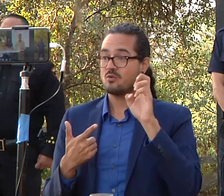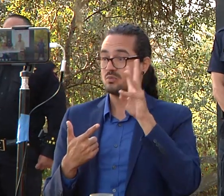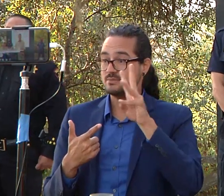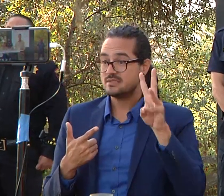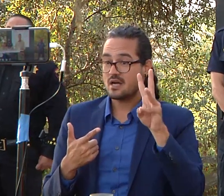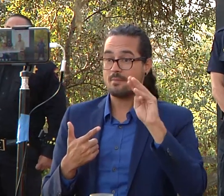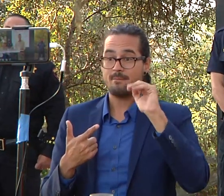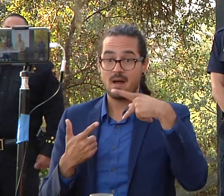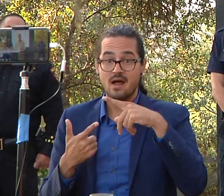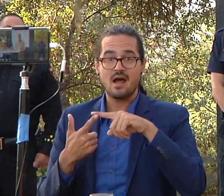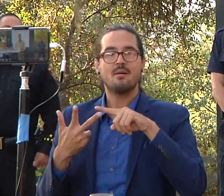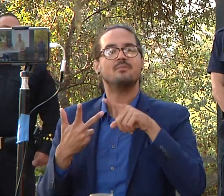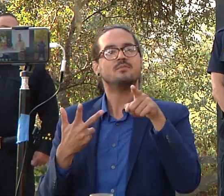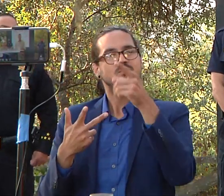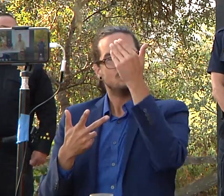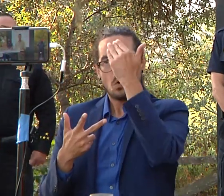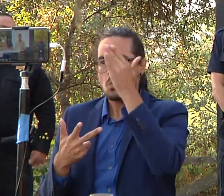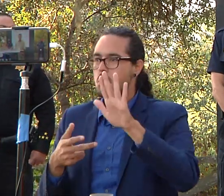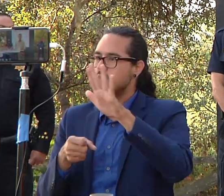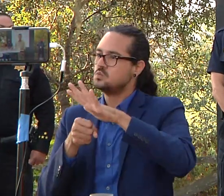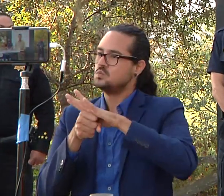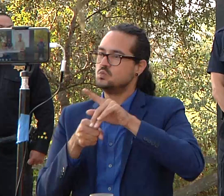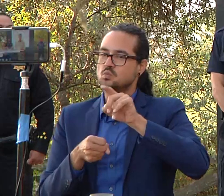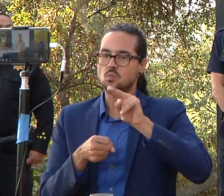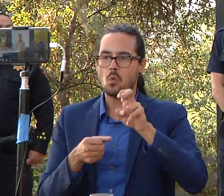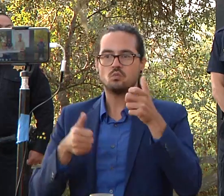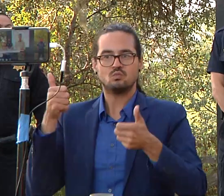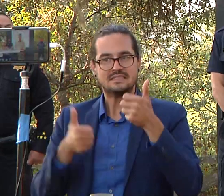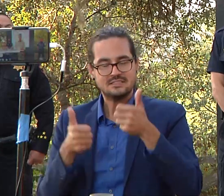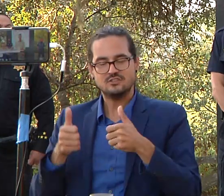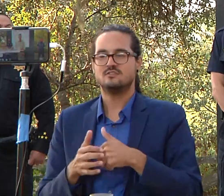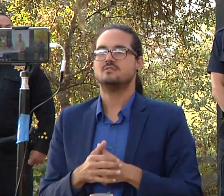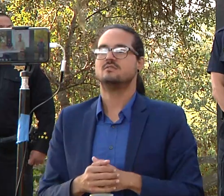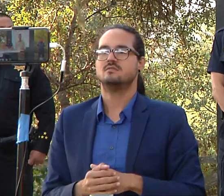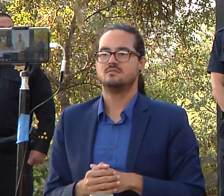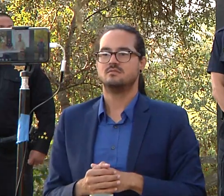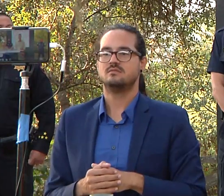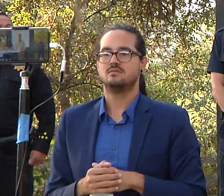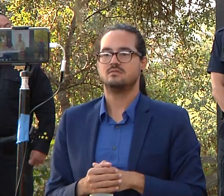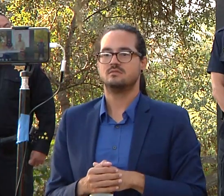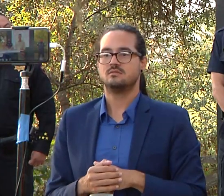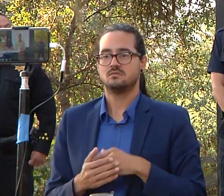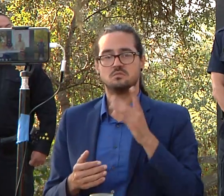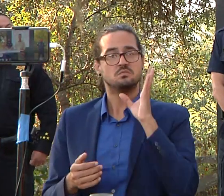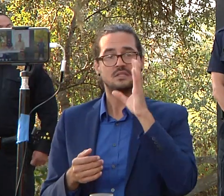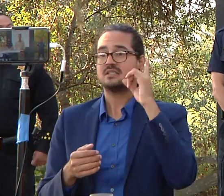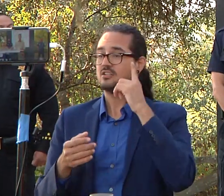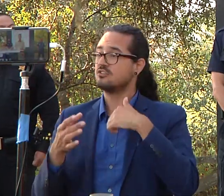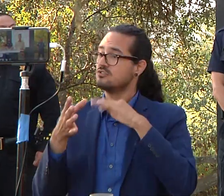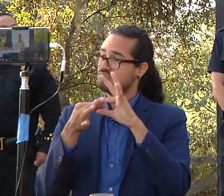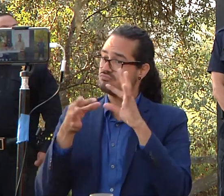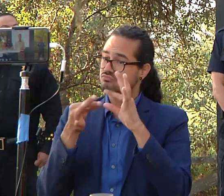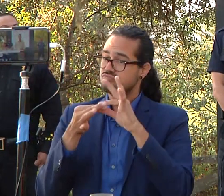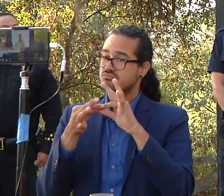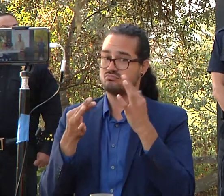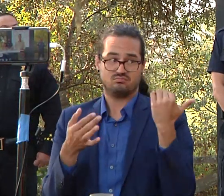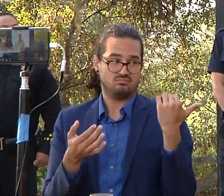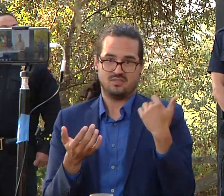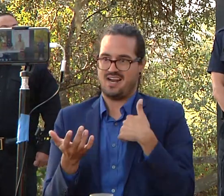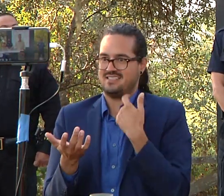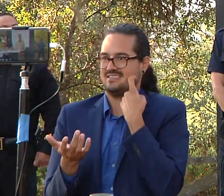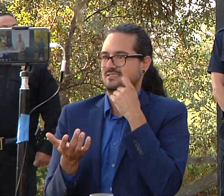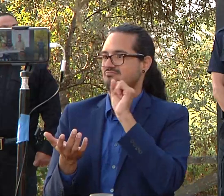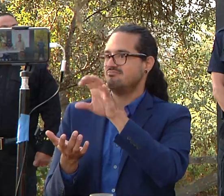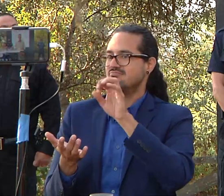your zone and then you'll hear me talk about it and so there's a number of different ways to be able to stay apprised of of